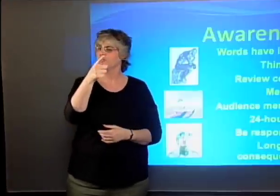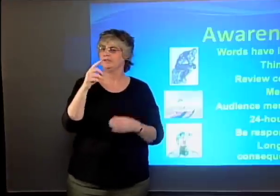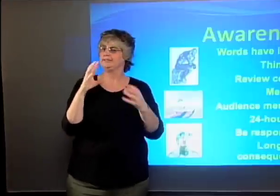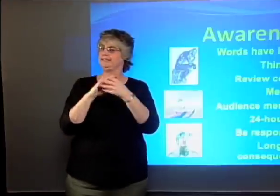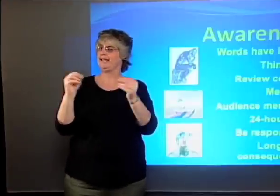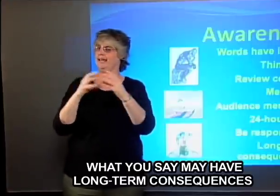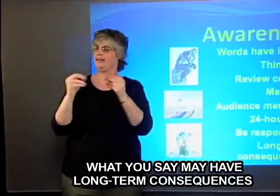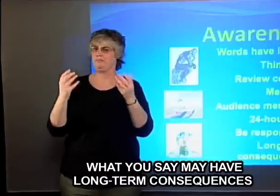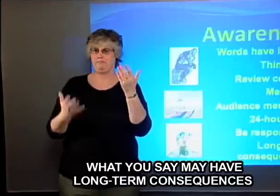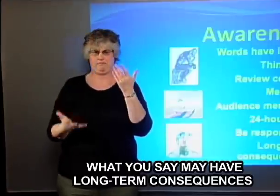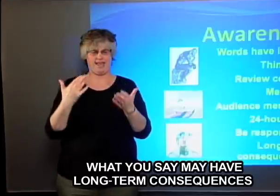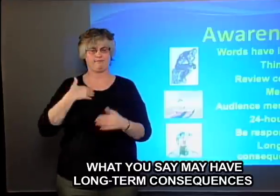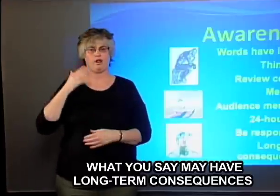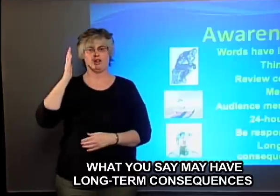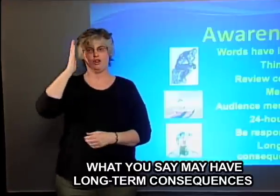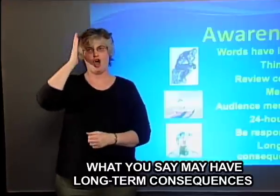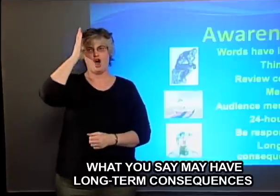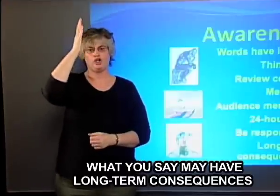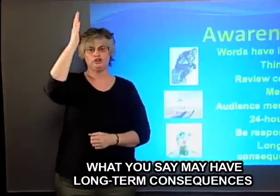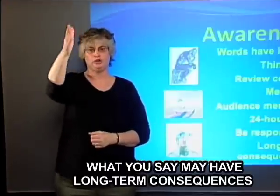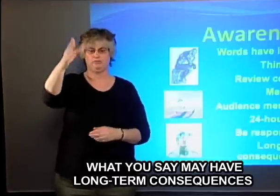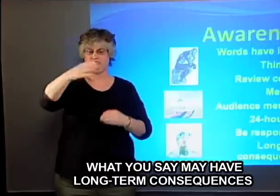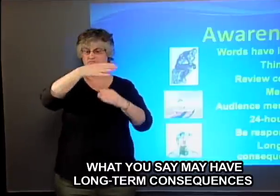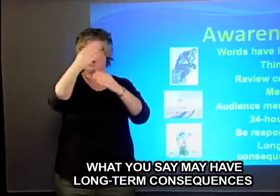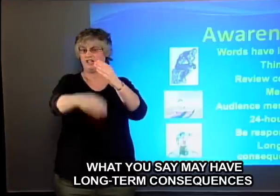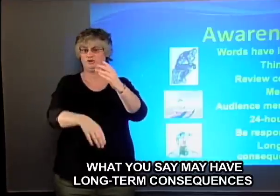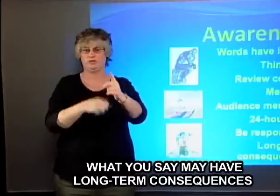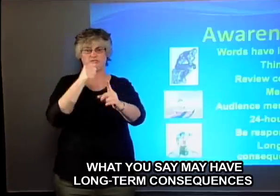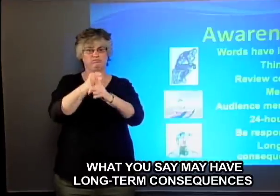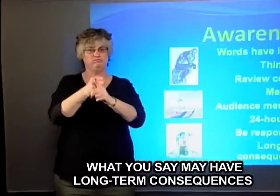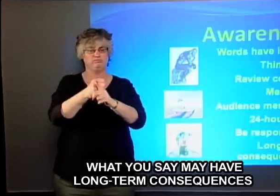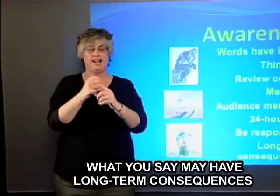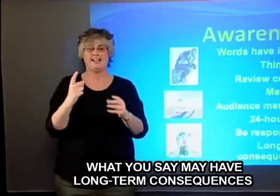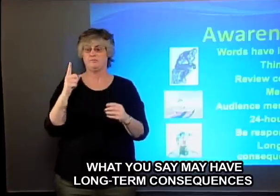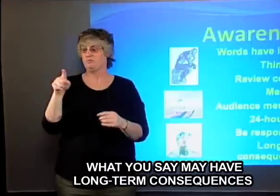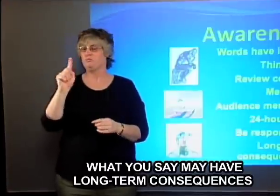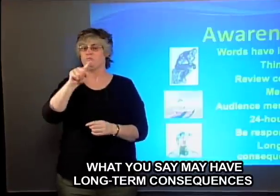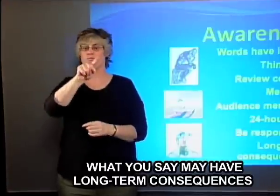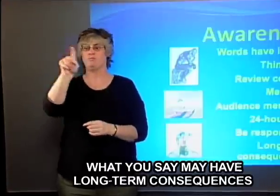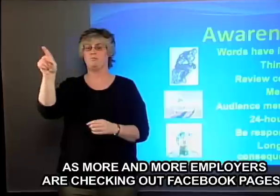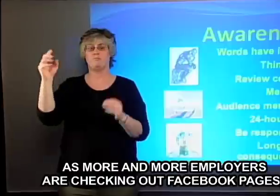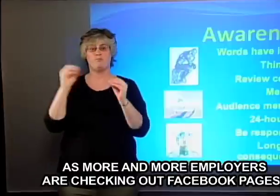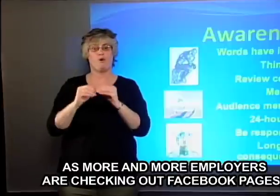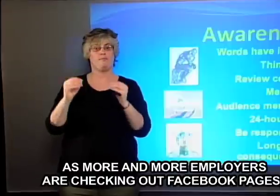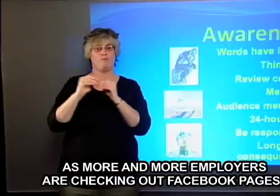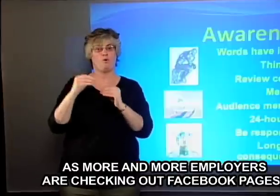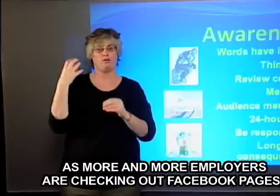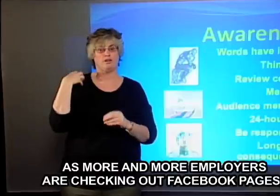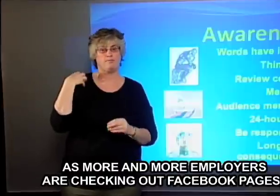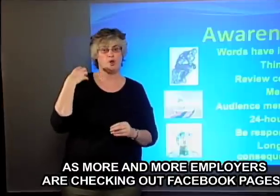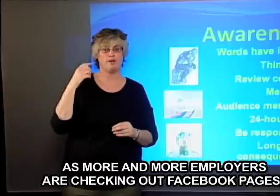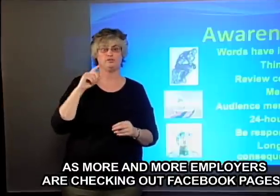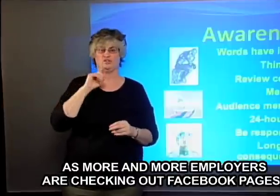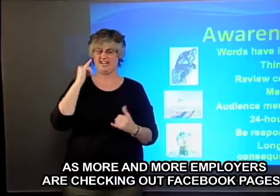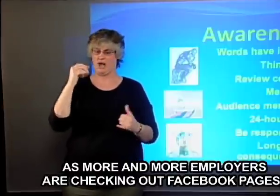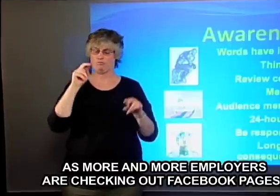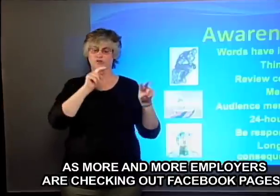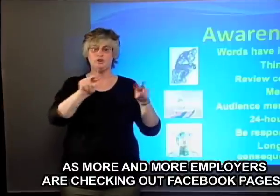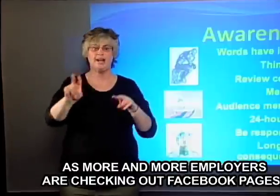What you say may have long-term consequences as more and more employers are checking